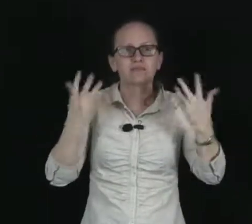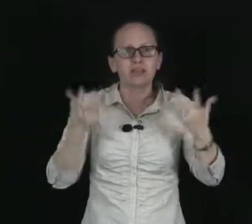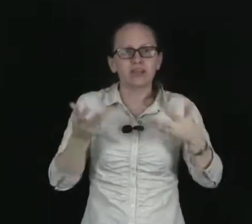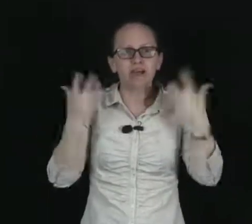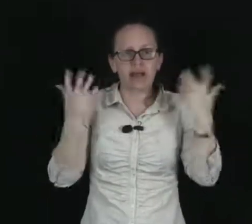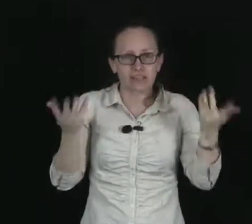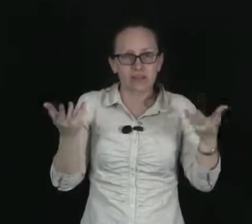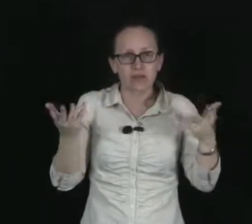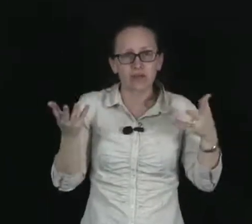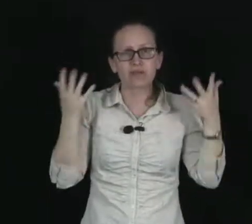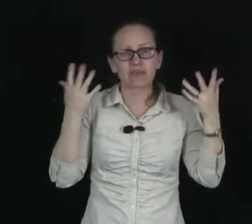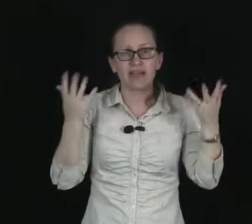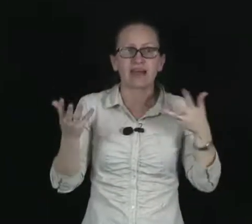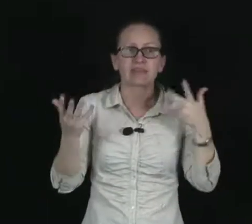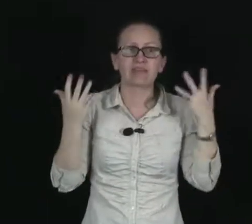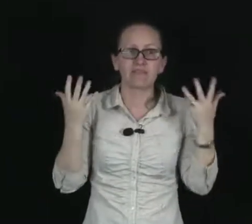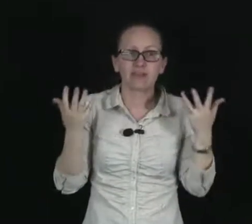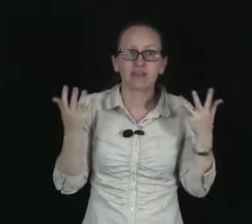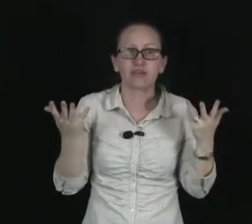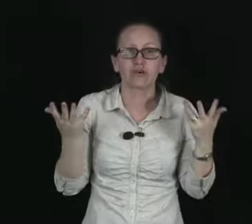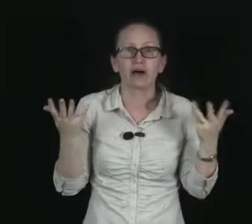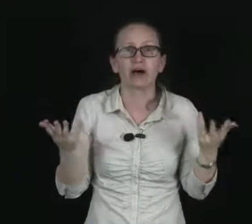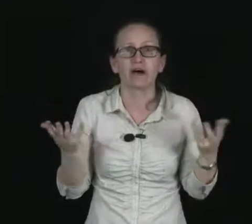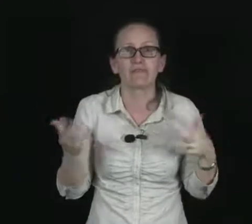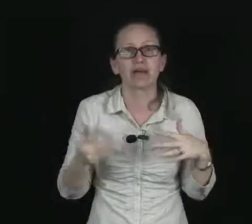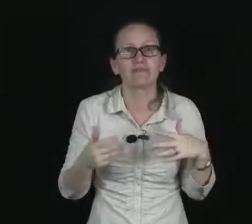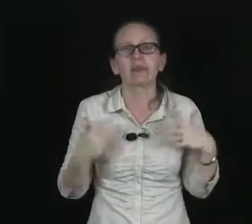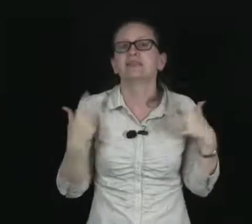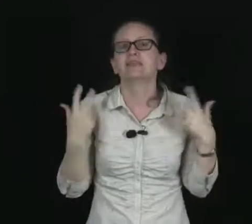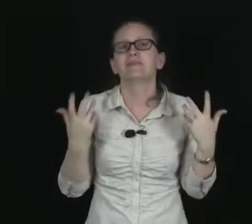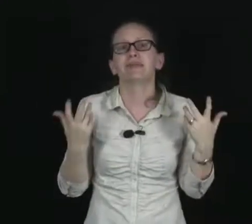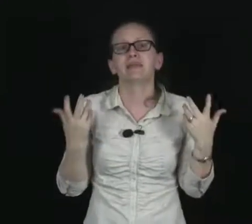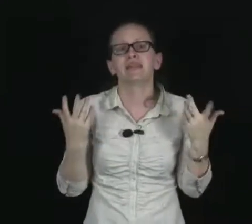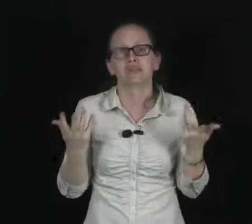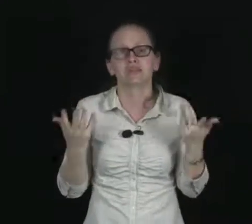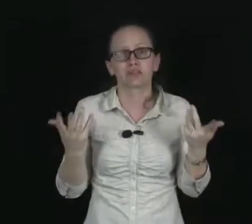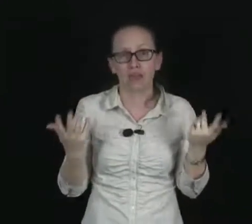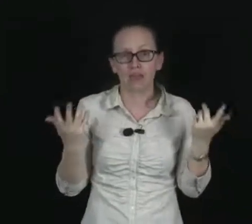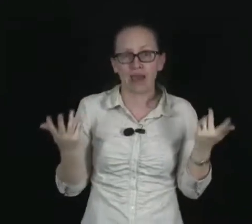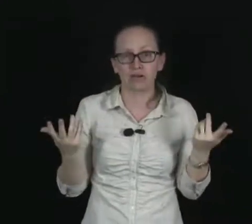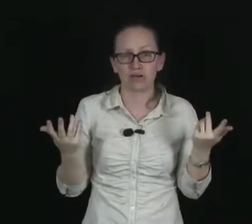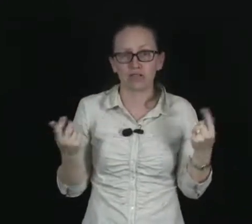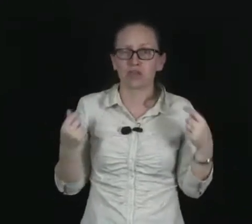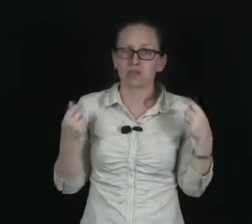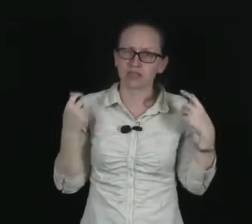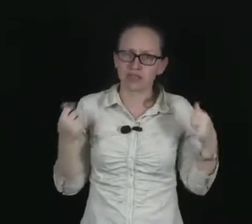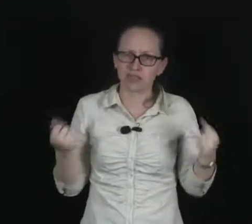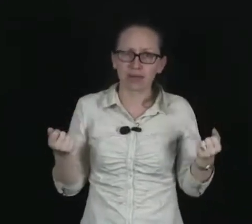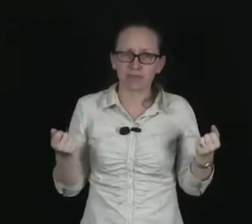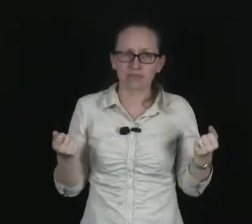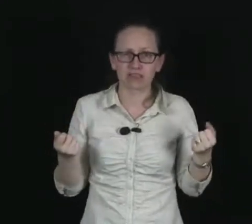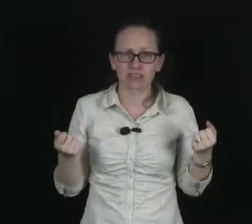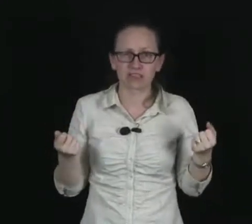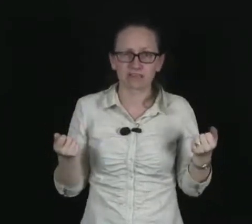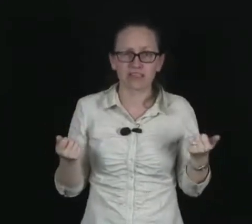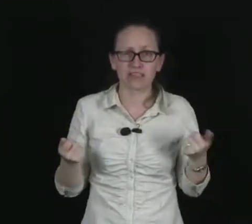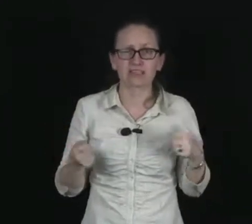The radioisotope then has a very short half-life, typically less than two hours. So there's a couple of reasons for this.